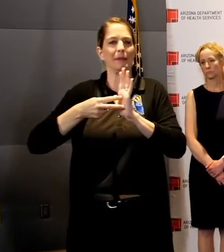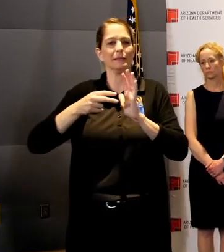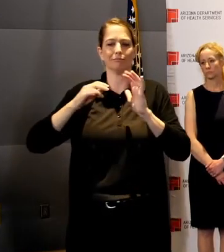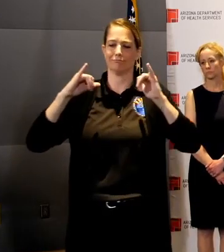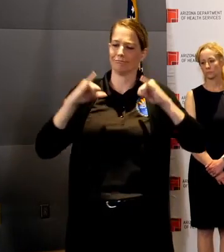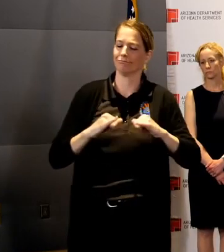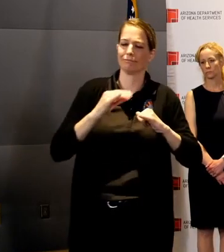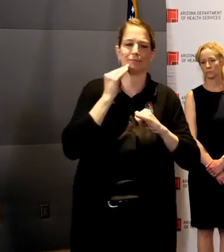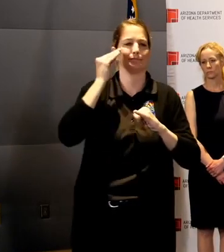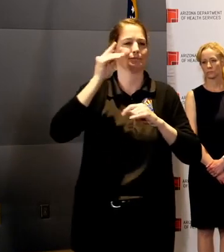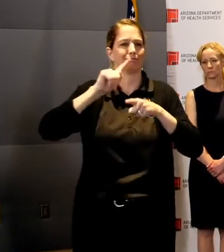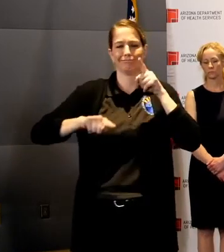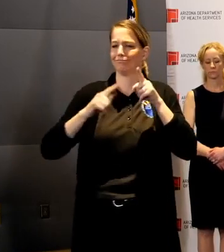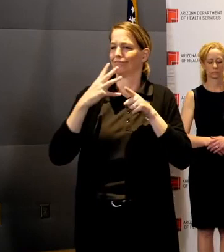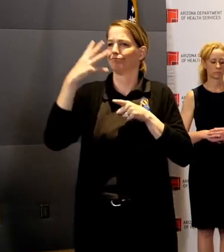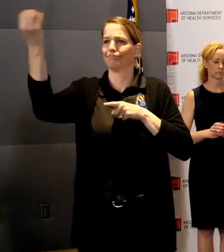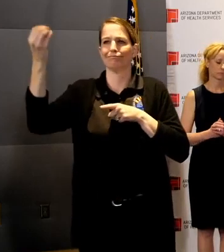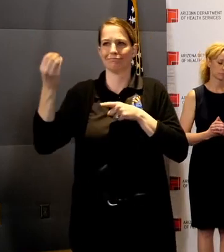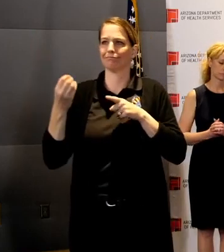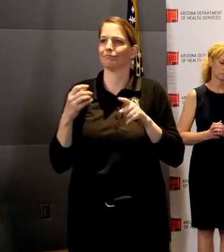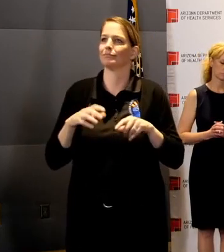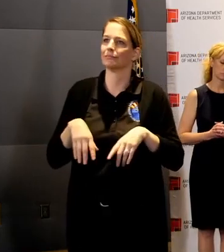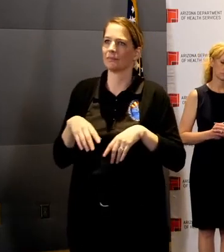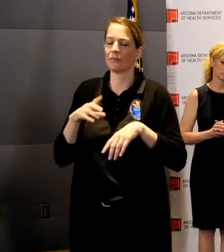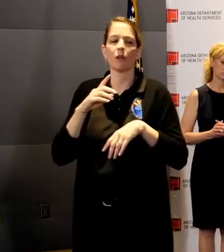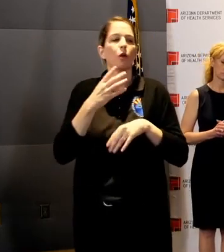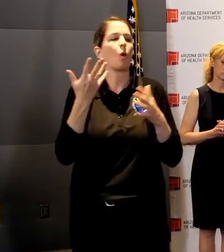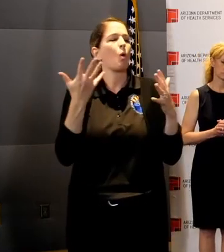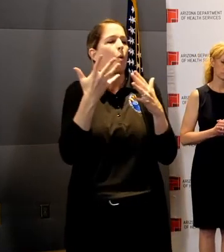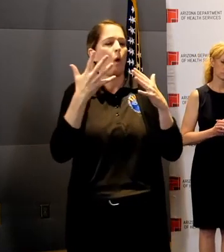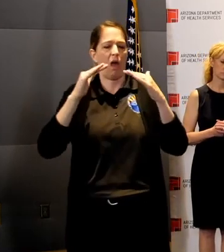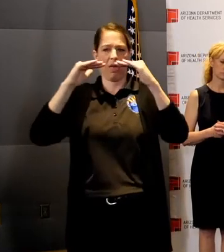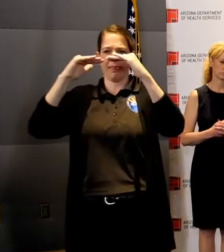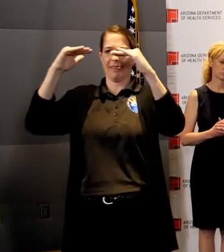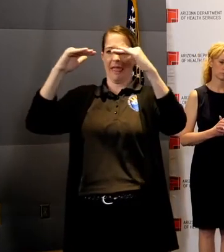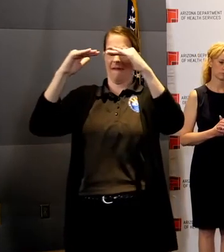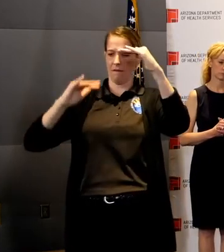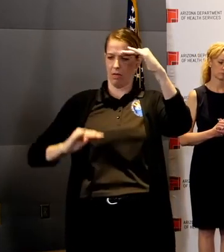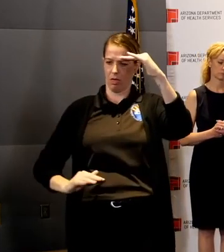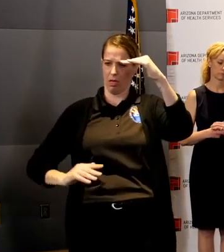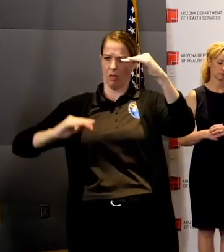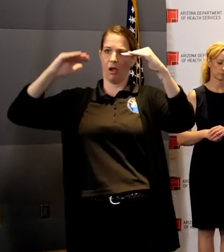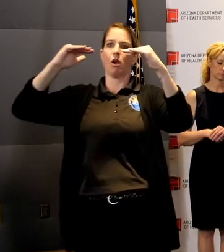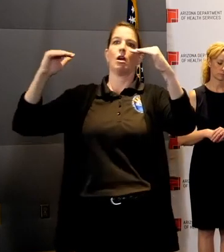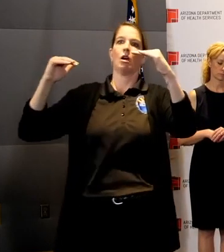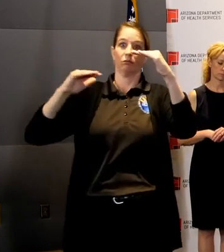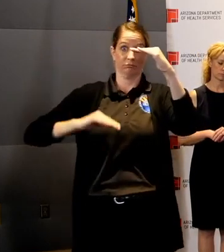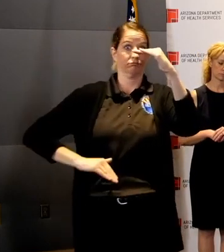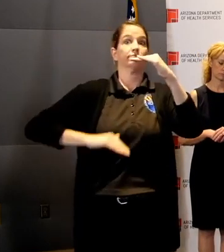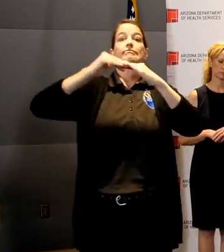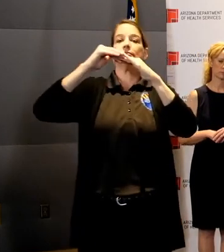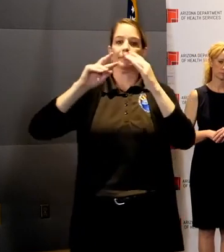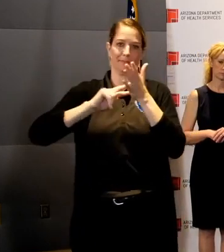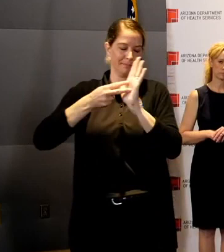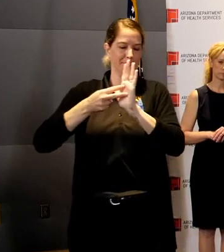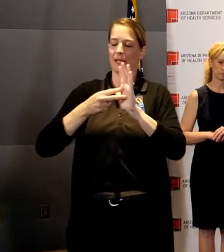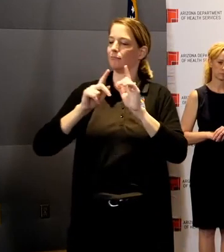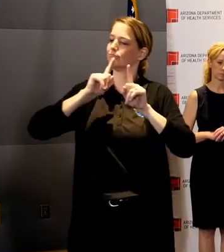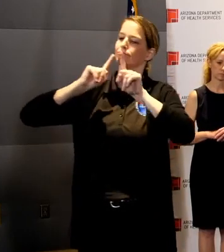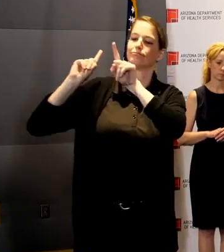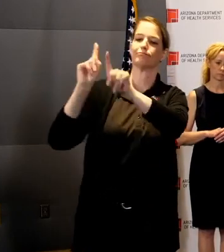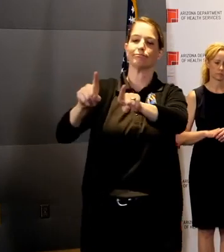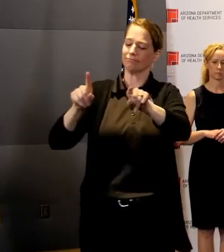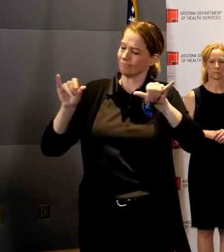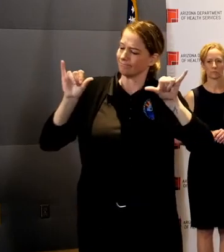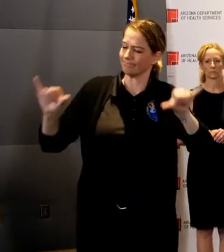this is when, when we hit this, this is when I'm going to call a shelter in place? I am, I'm, I'm working with guidance from CDC and the Department